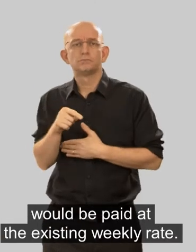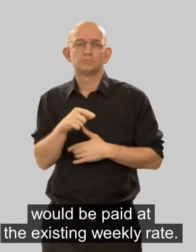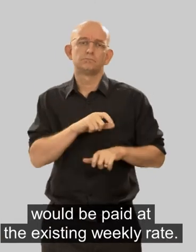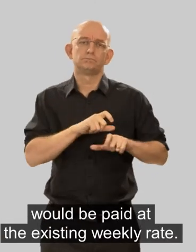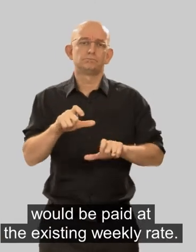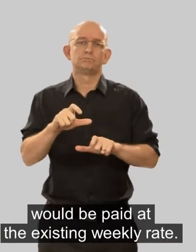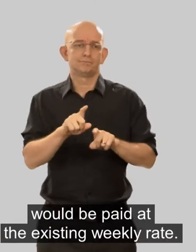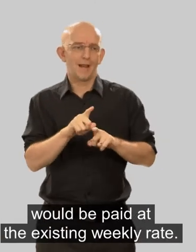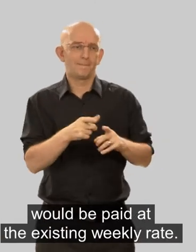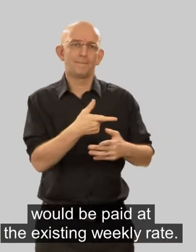weekly rate